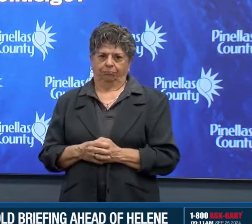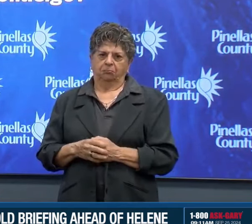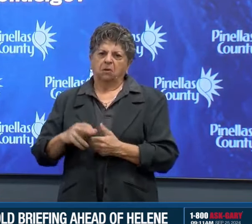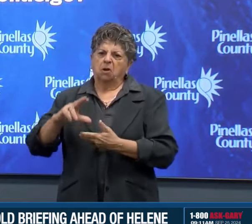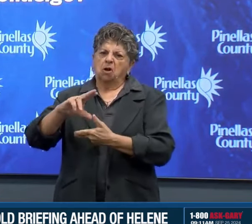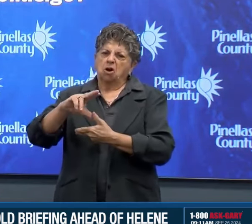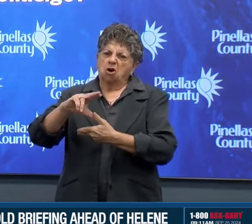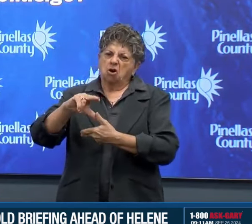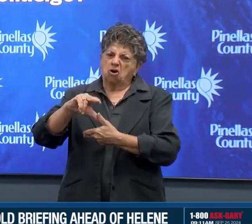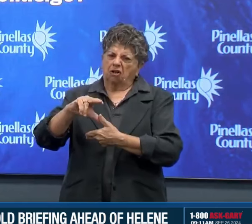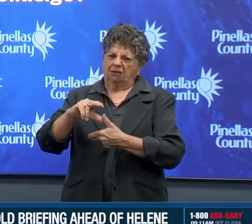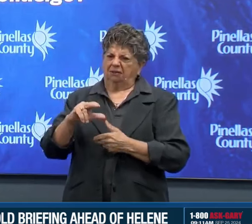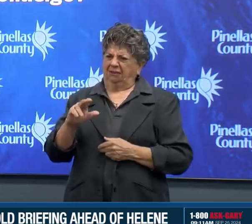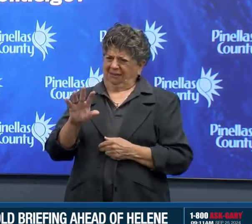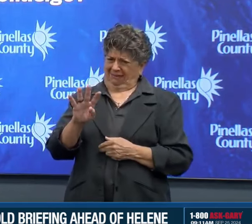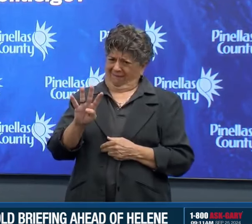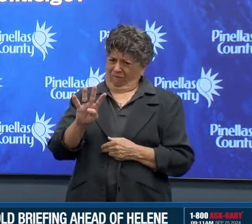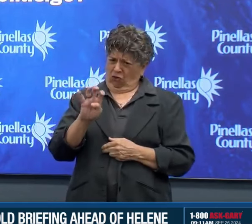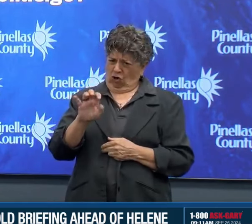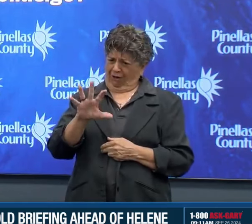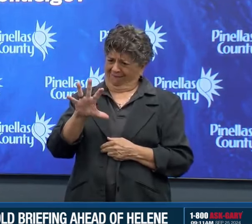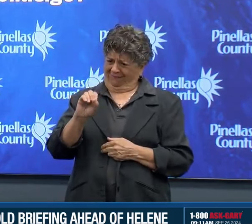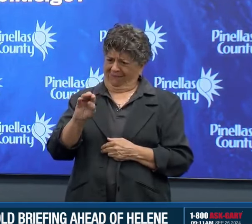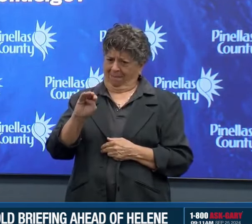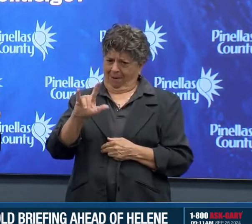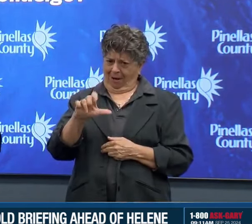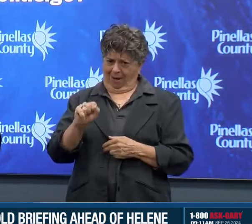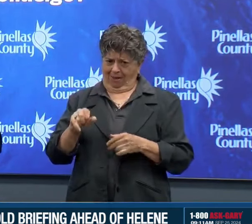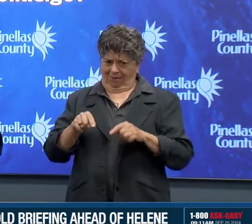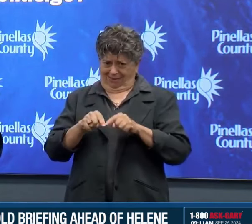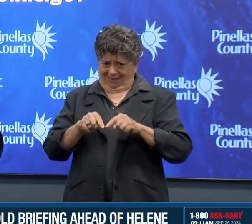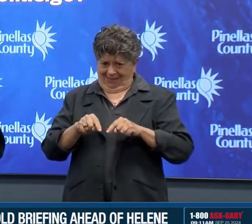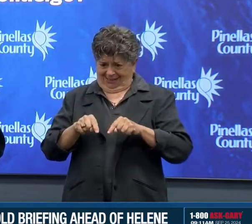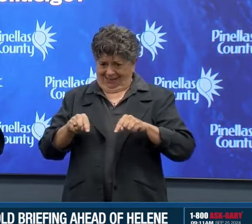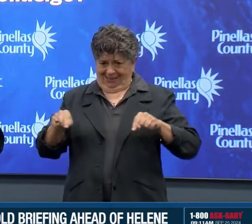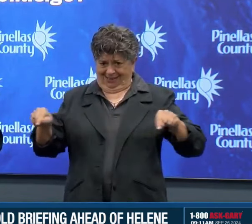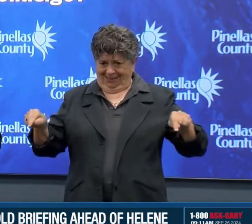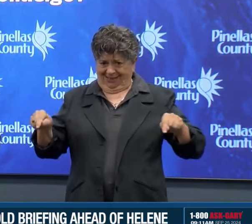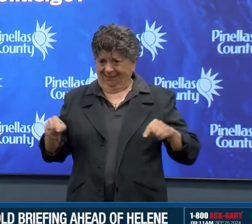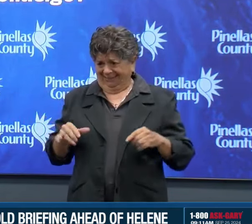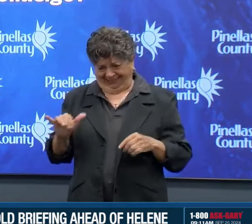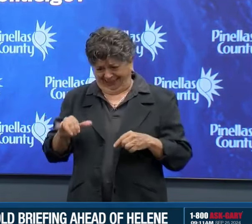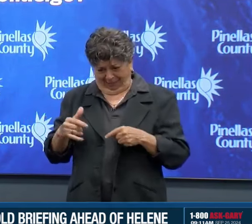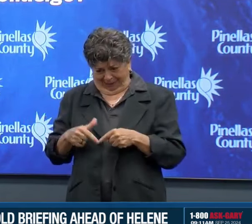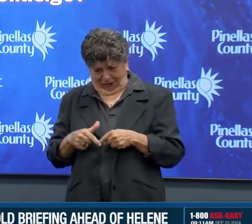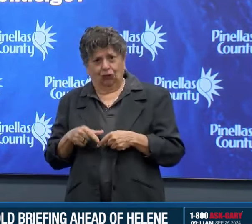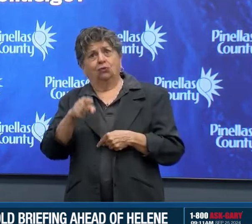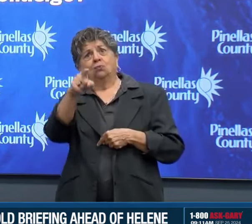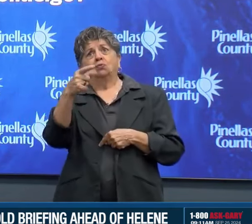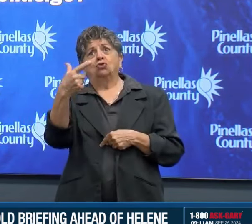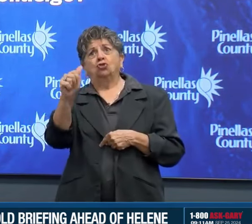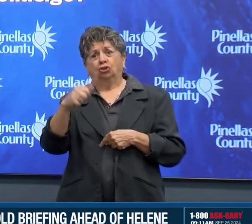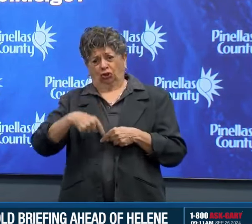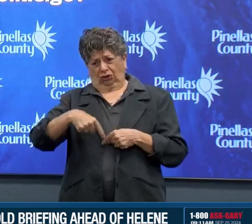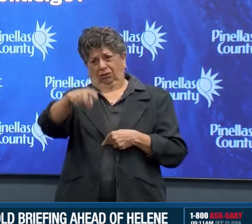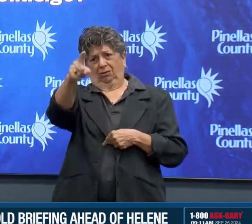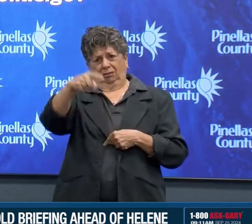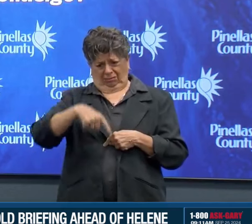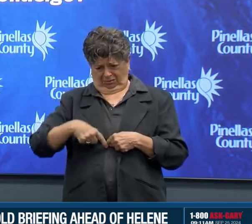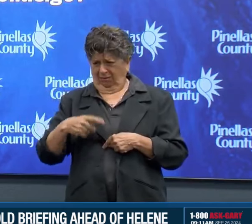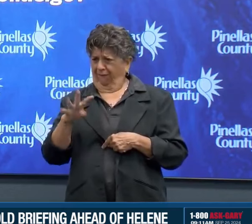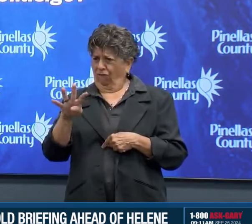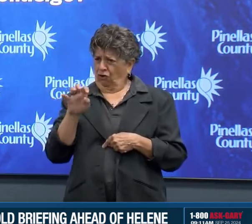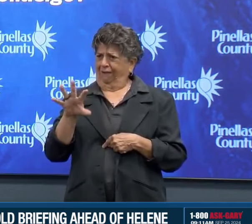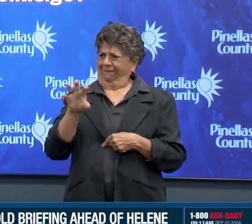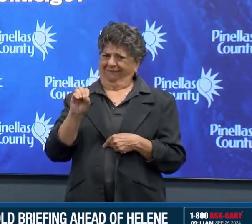looked at that, that would stretch from here to Georgia, a very, very large system. With that, we're going to feel the